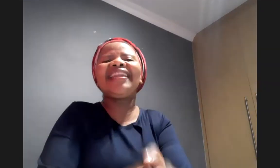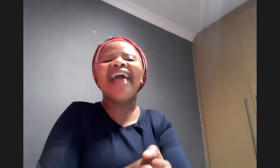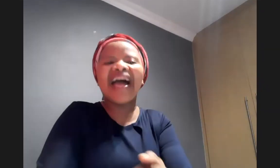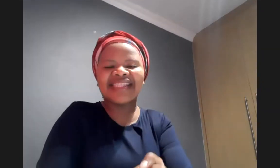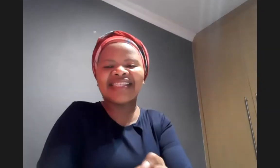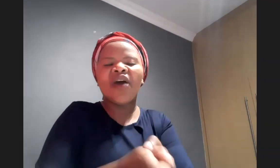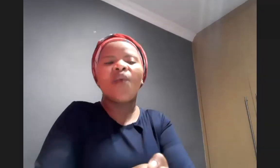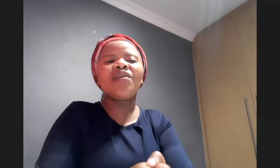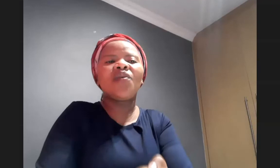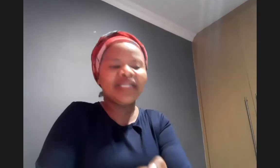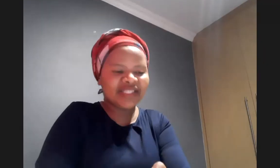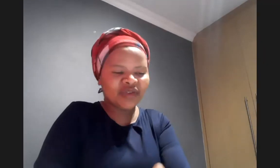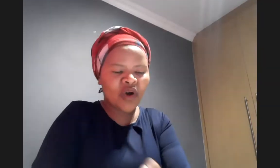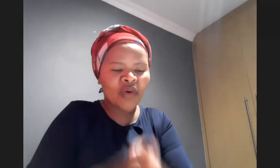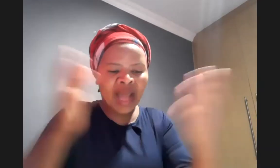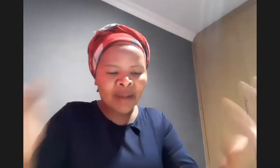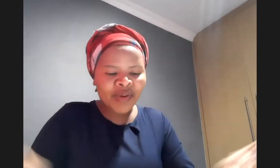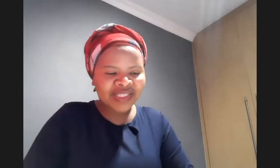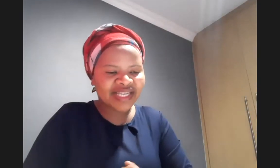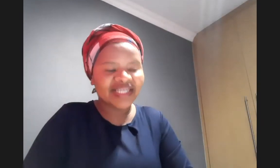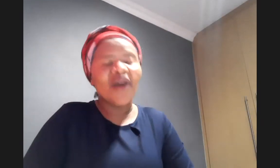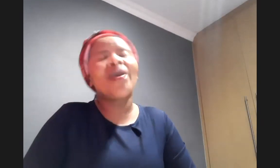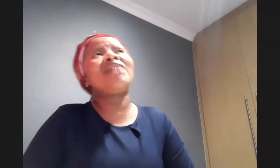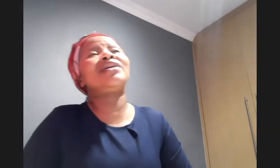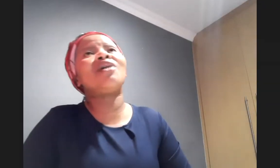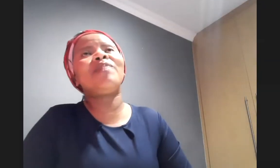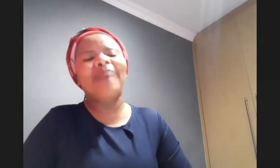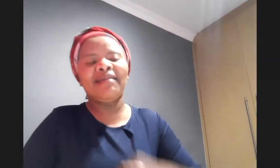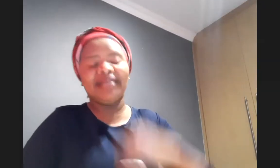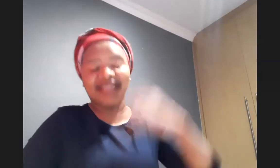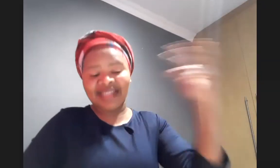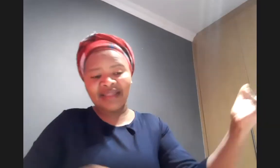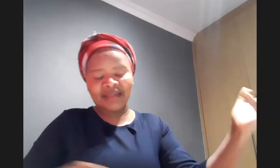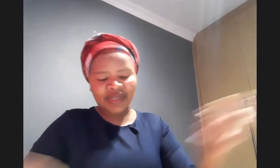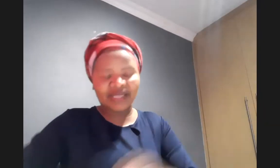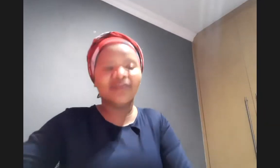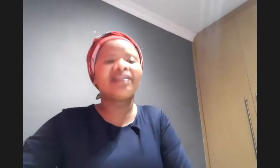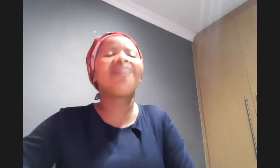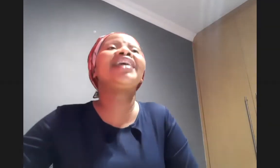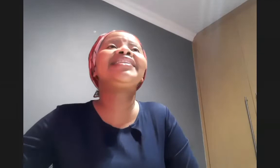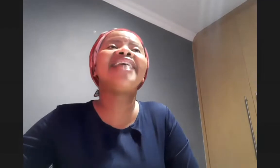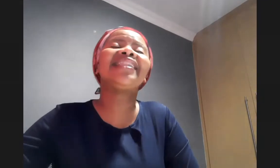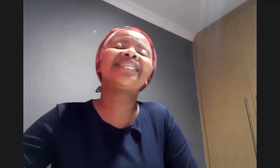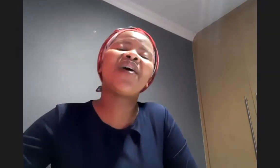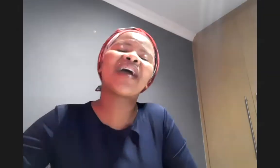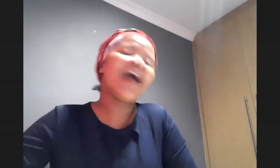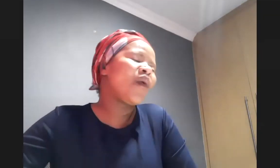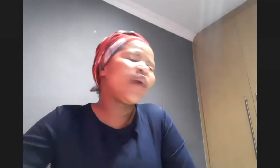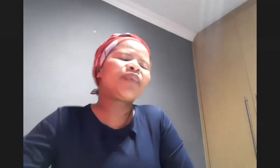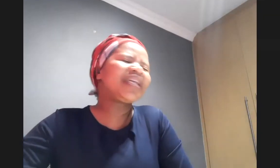us where you want us to go in our president when he was opening parliament the president of south africa he sang the song which brings